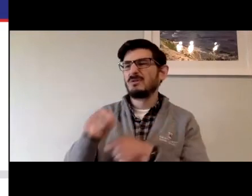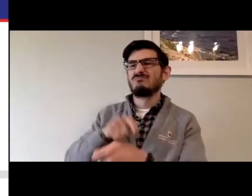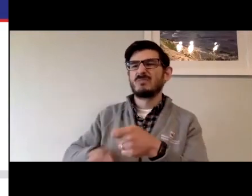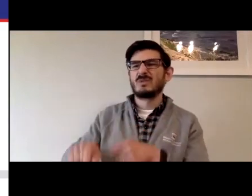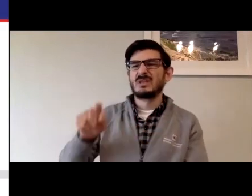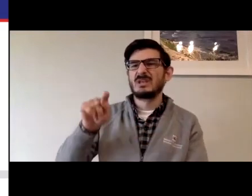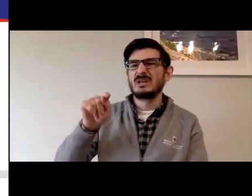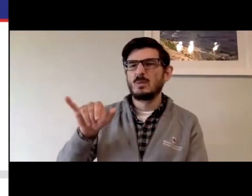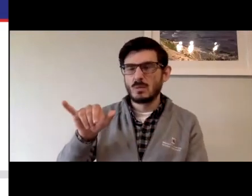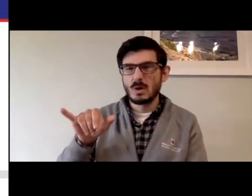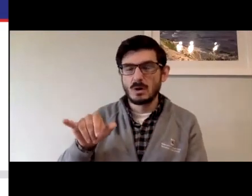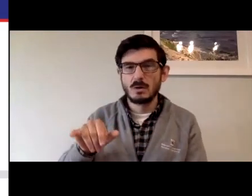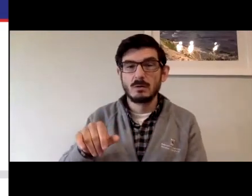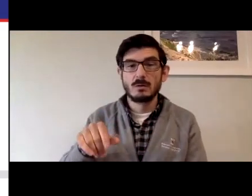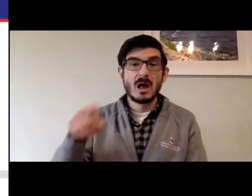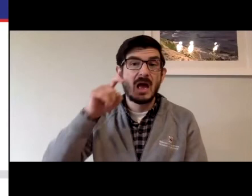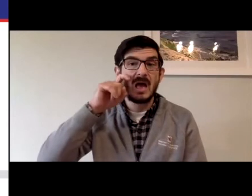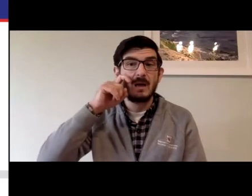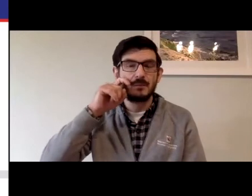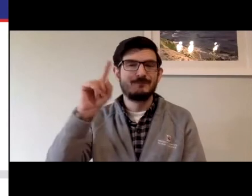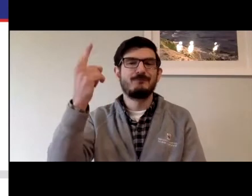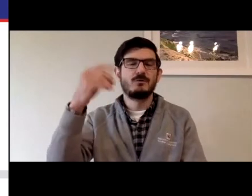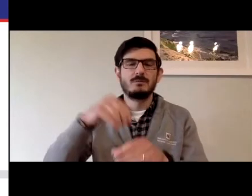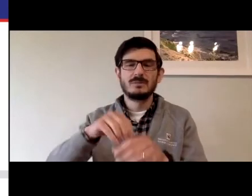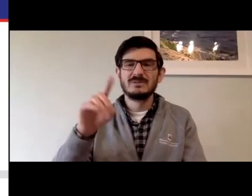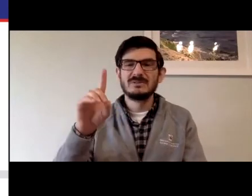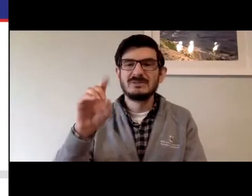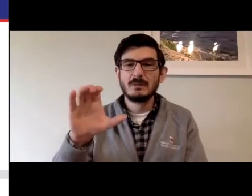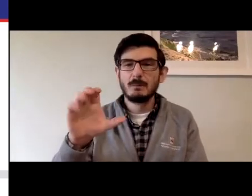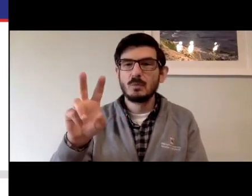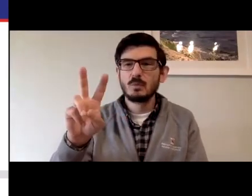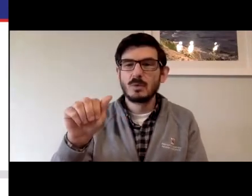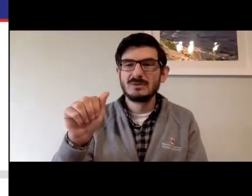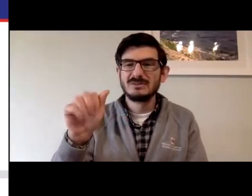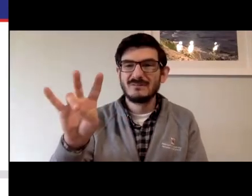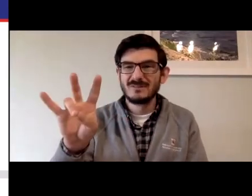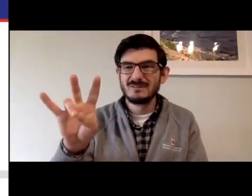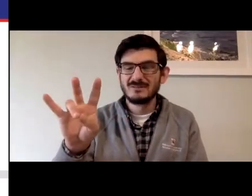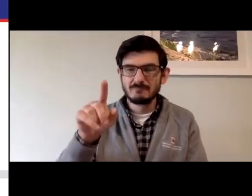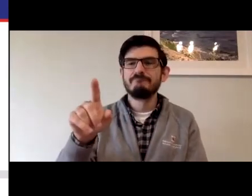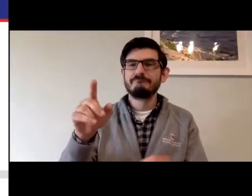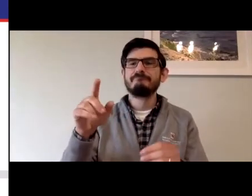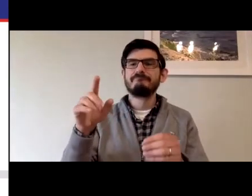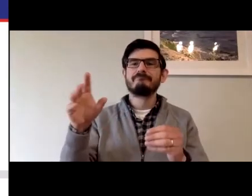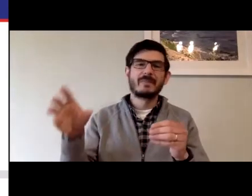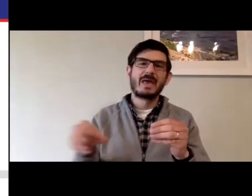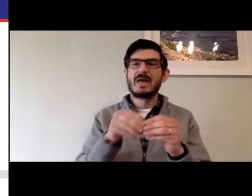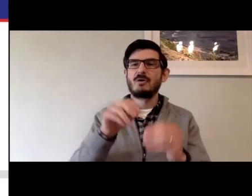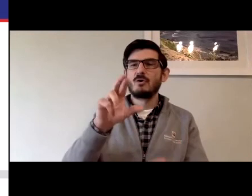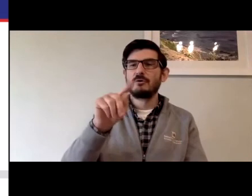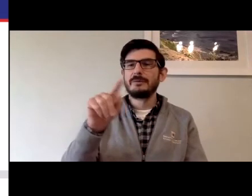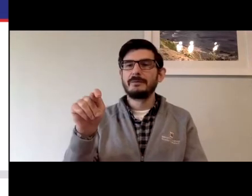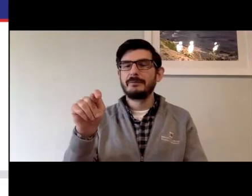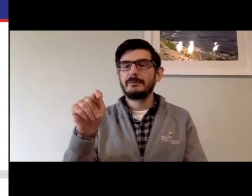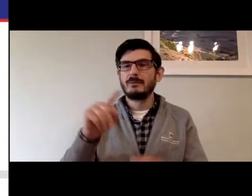also some accessibility standards would begin to unseat the TTY. And Apple was the first in December of 2017